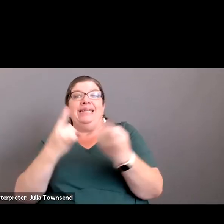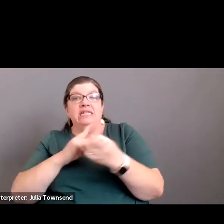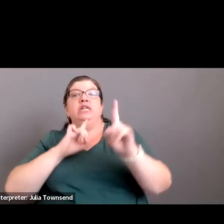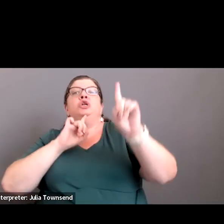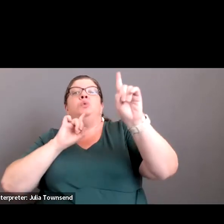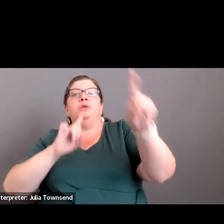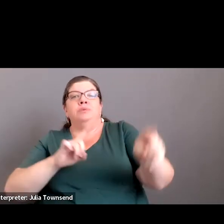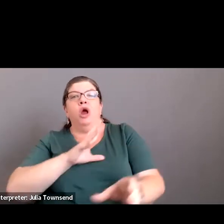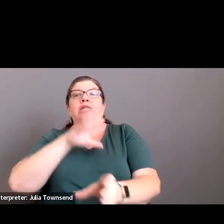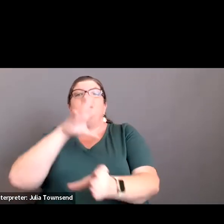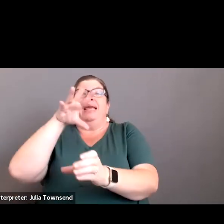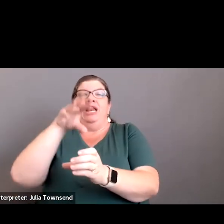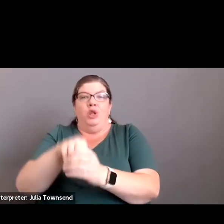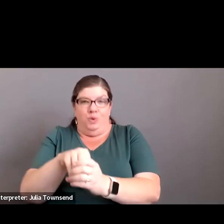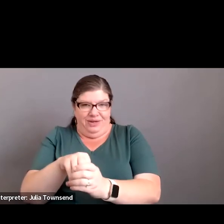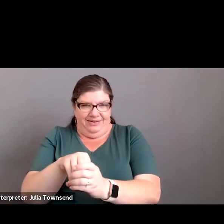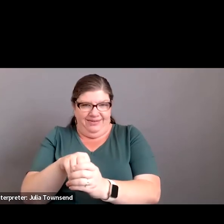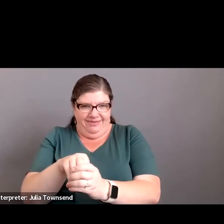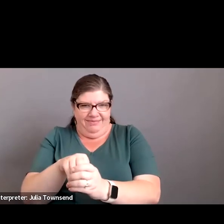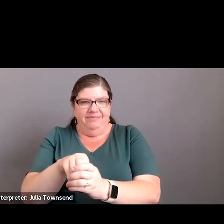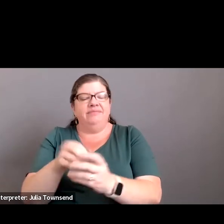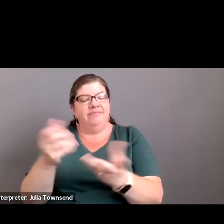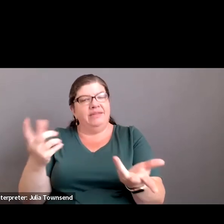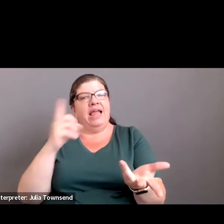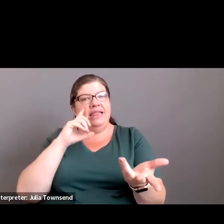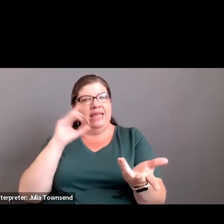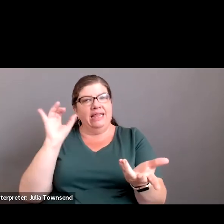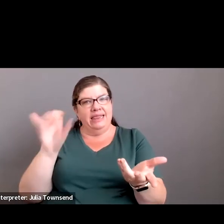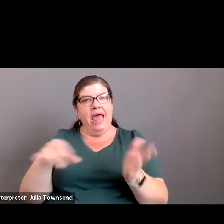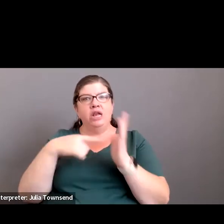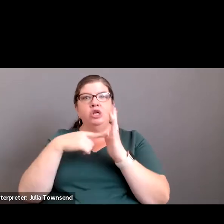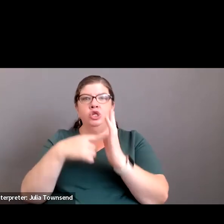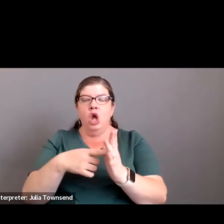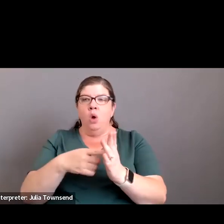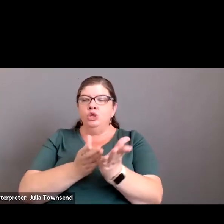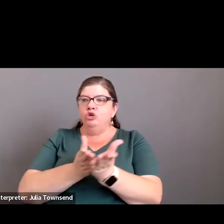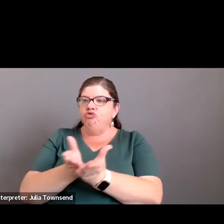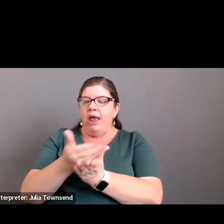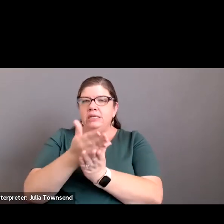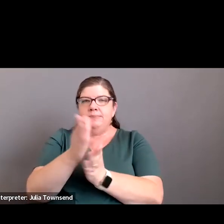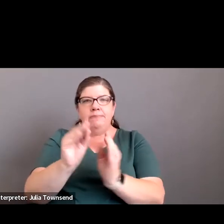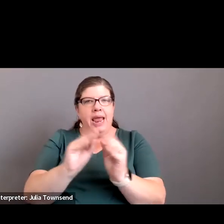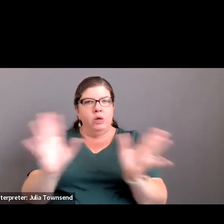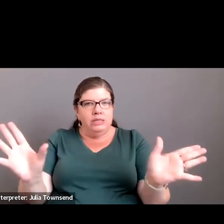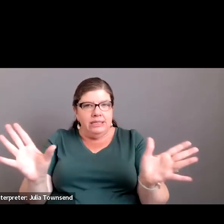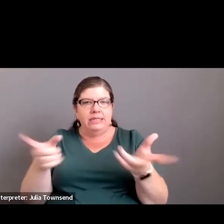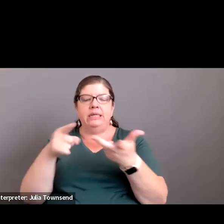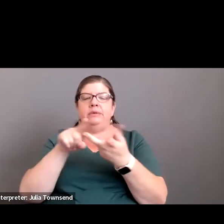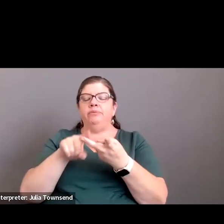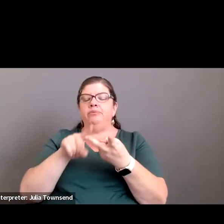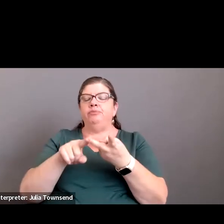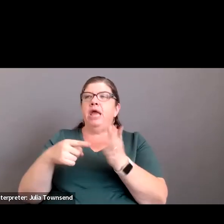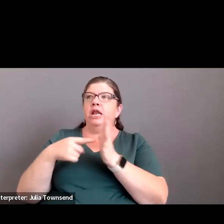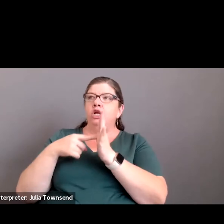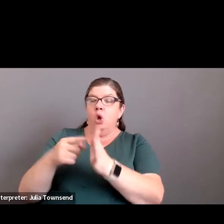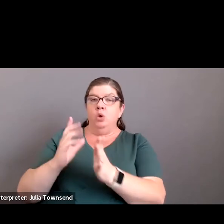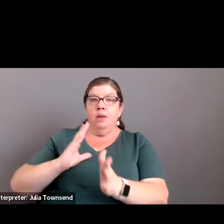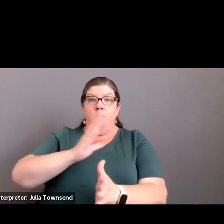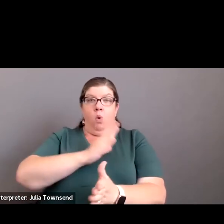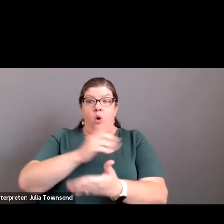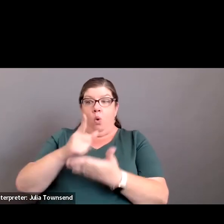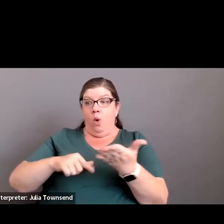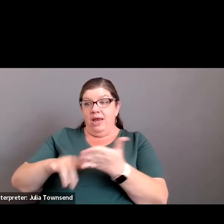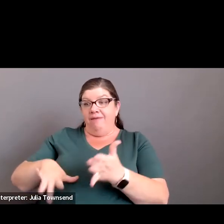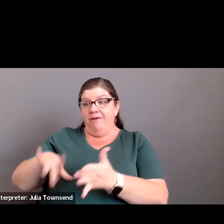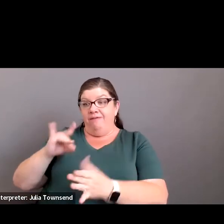response be included. And I think that shows great transparency. It also shows the board that whatever